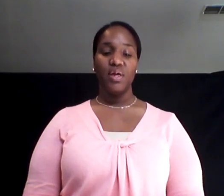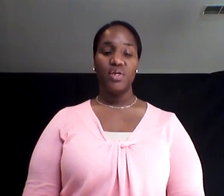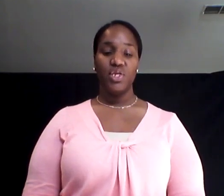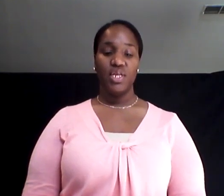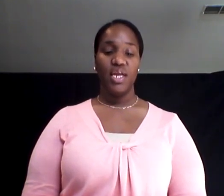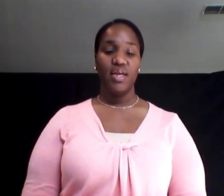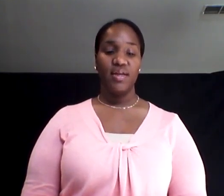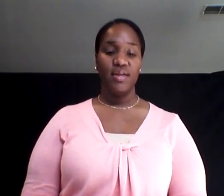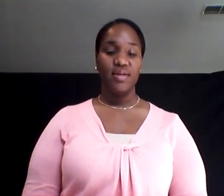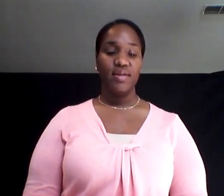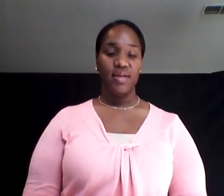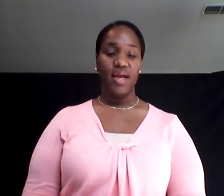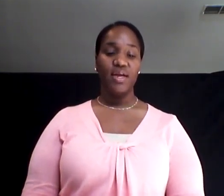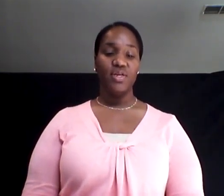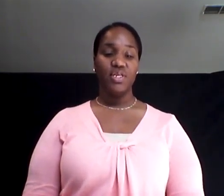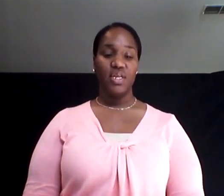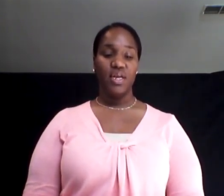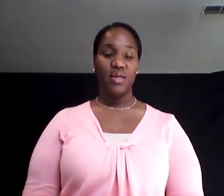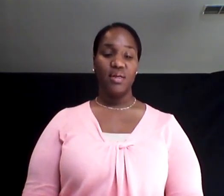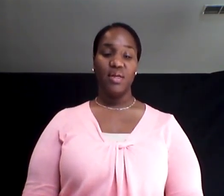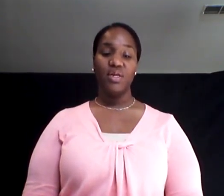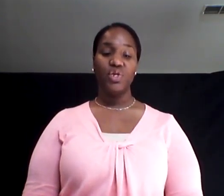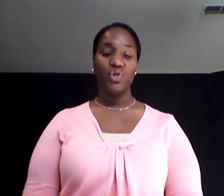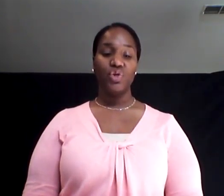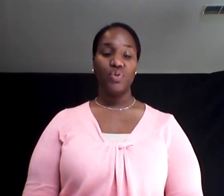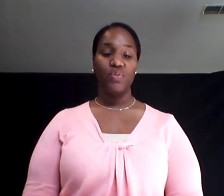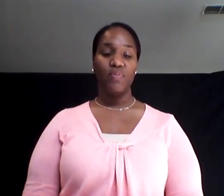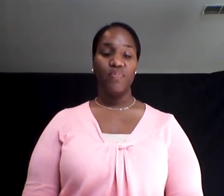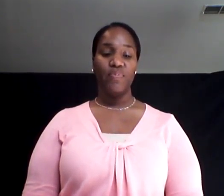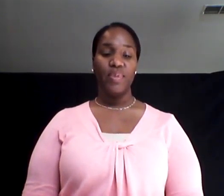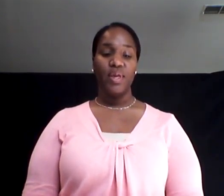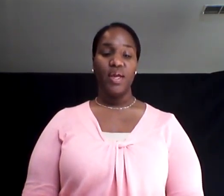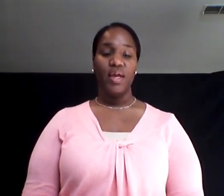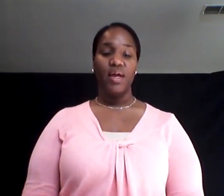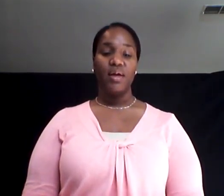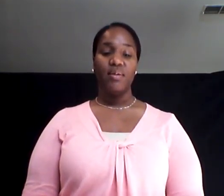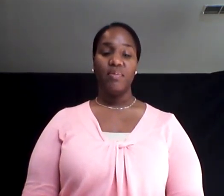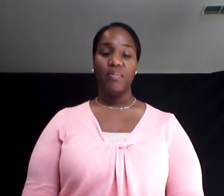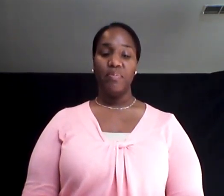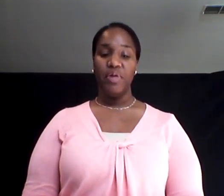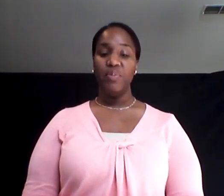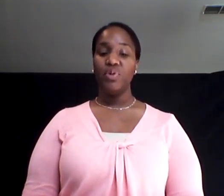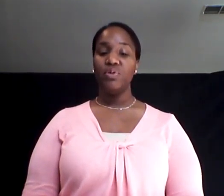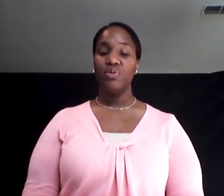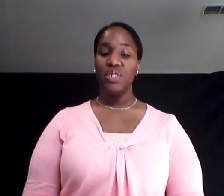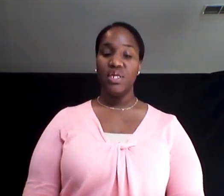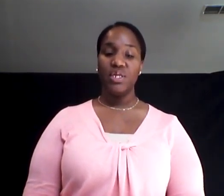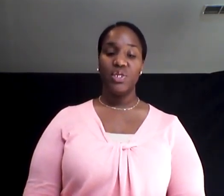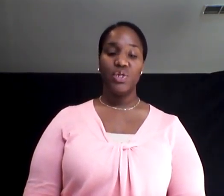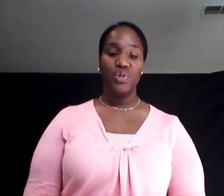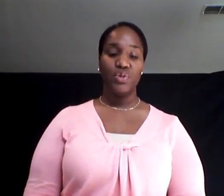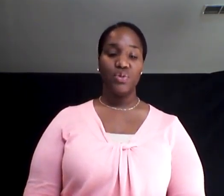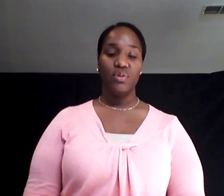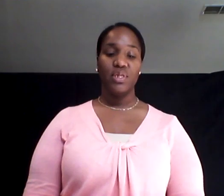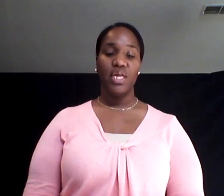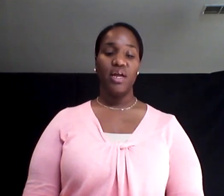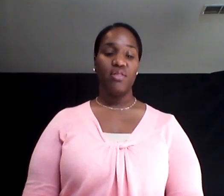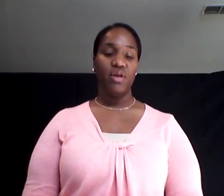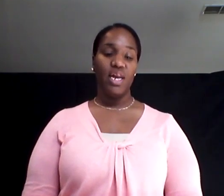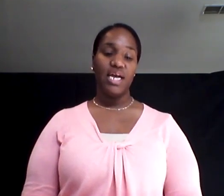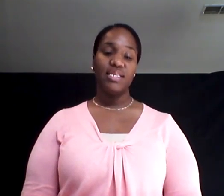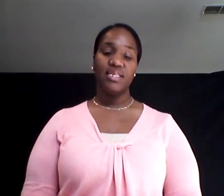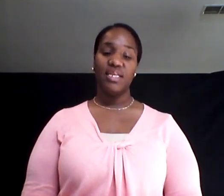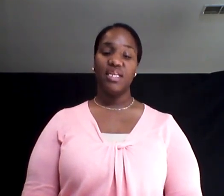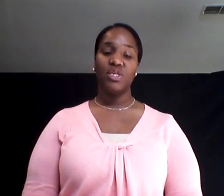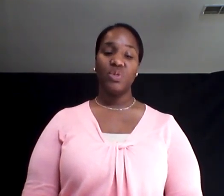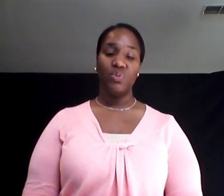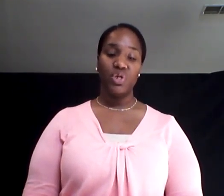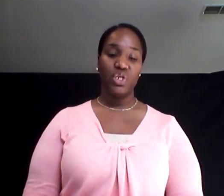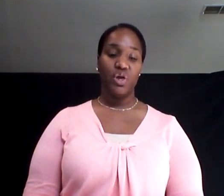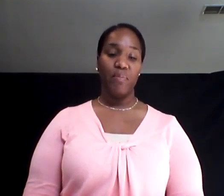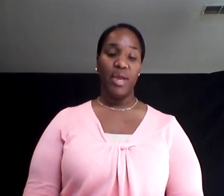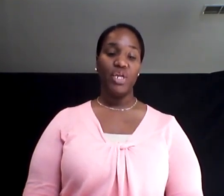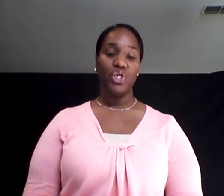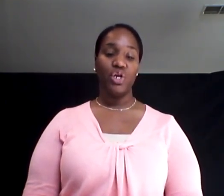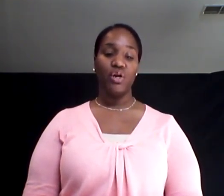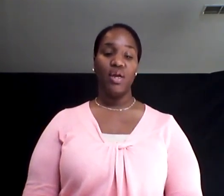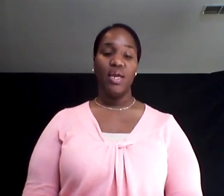That's really video gaming design. That's really what I want to do and what I've been discussing before.